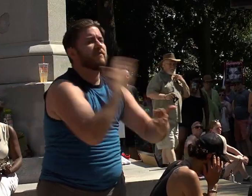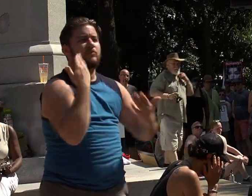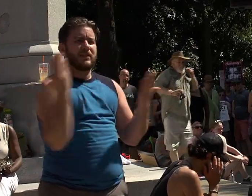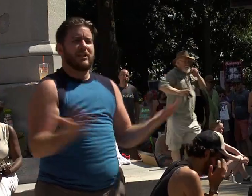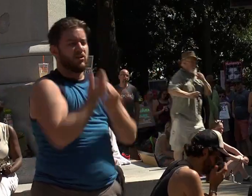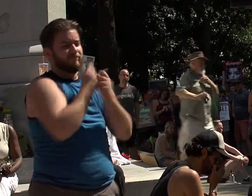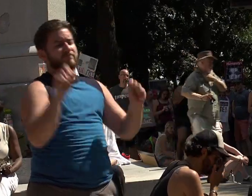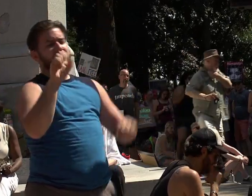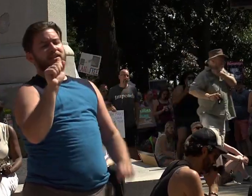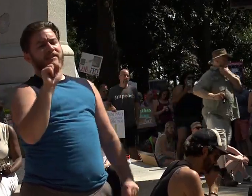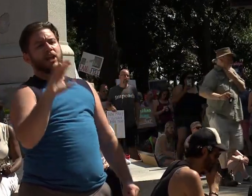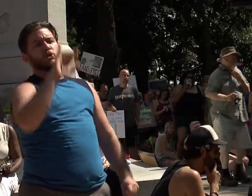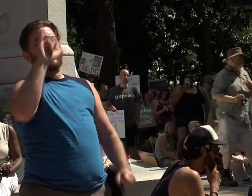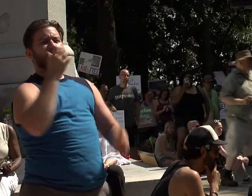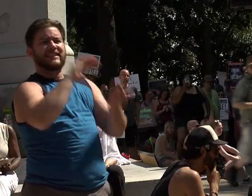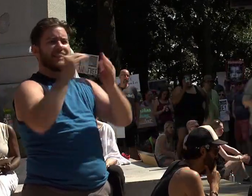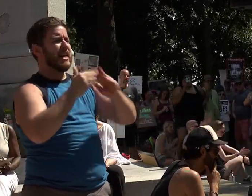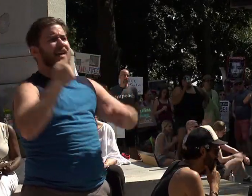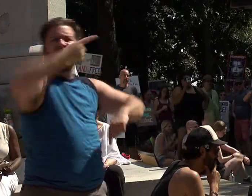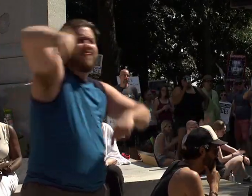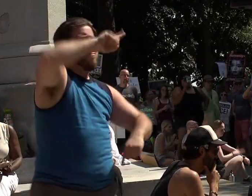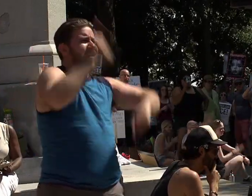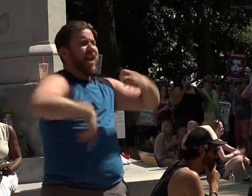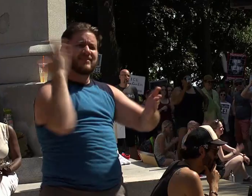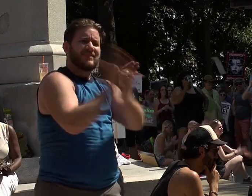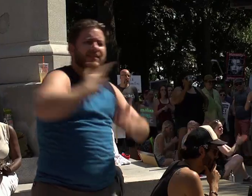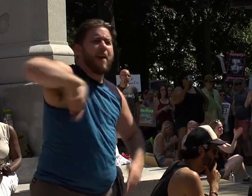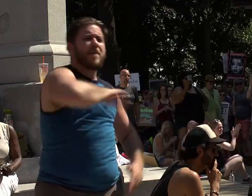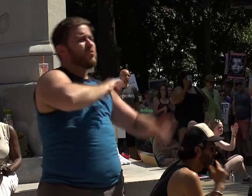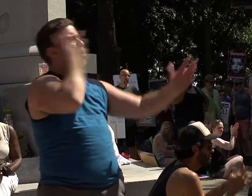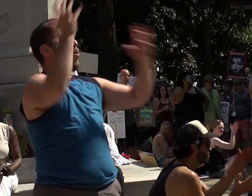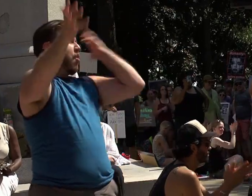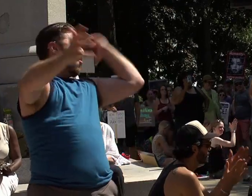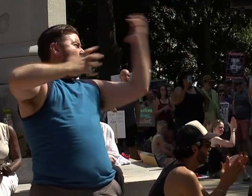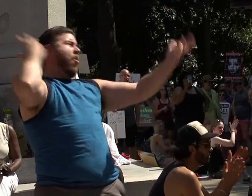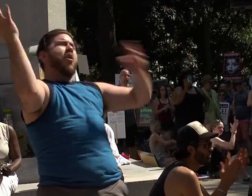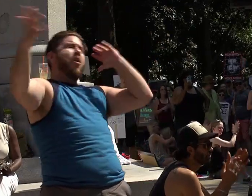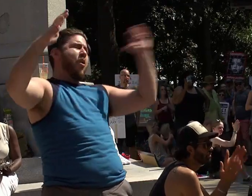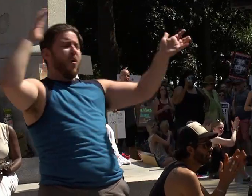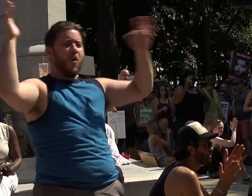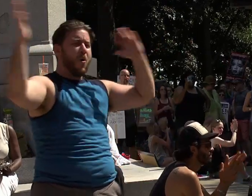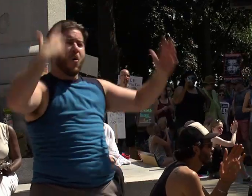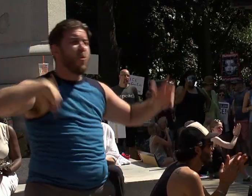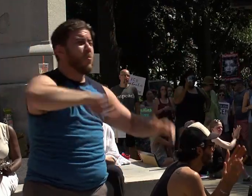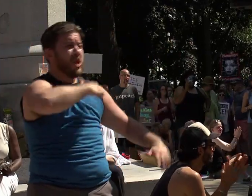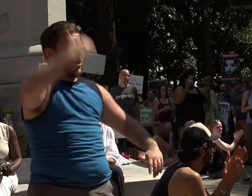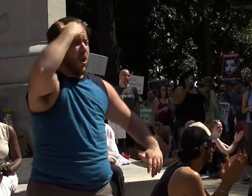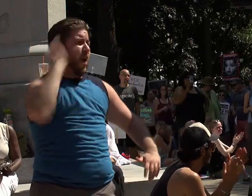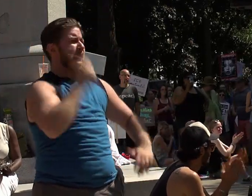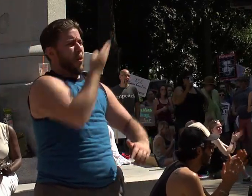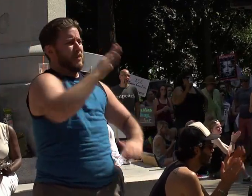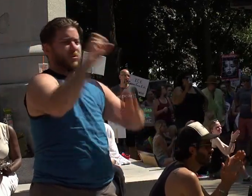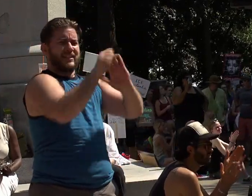city. They cannot stop us. We know. We know. We know that our blue states are being